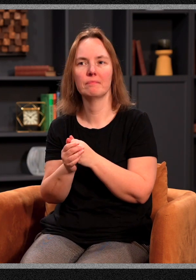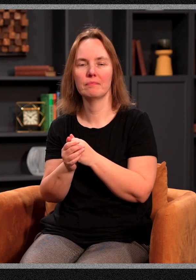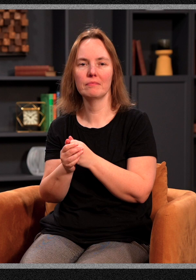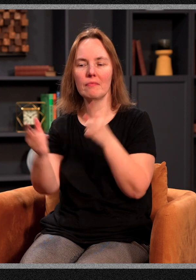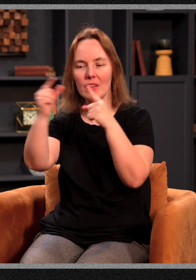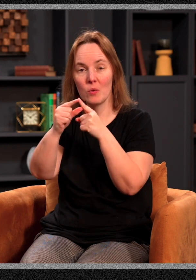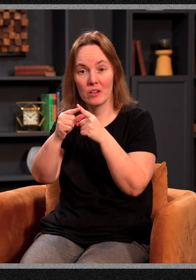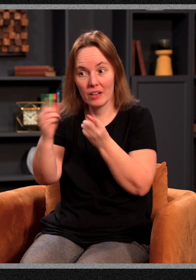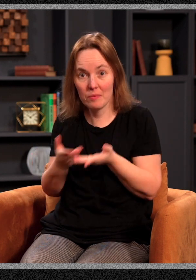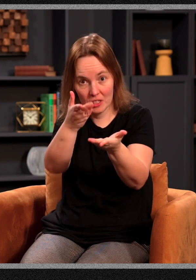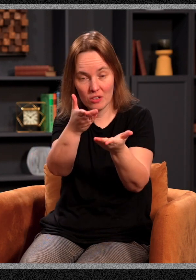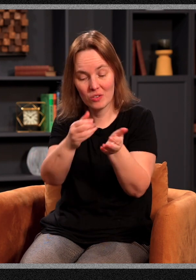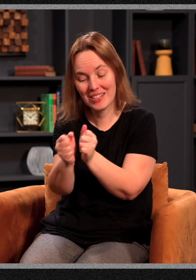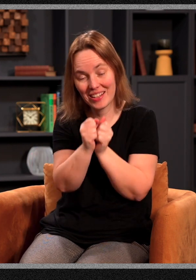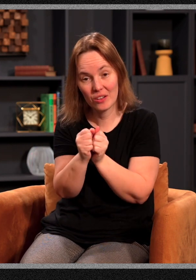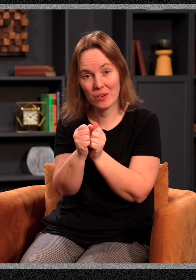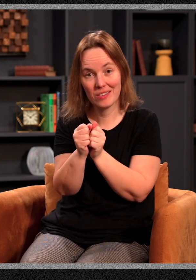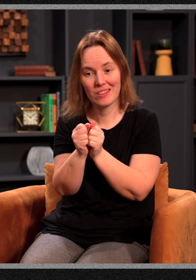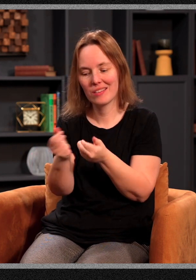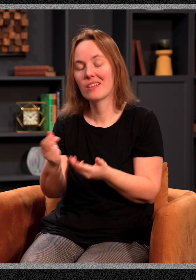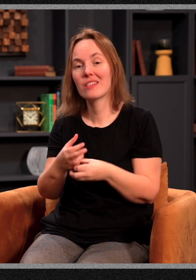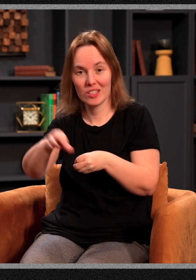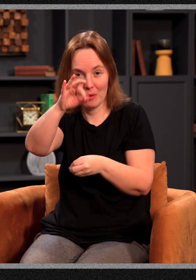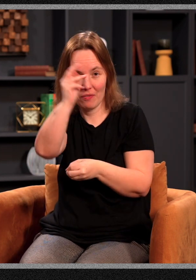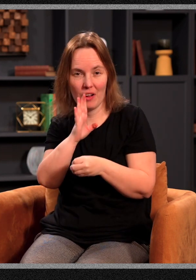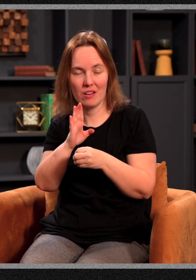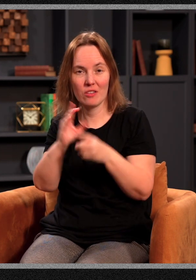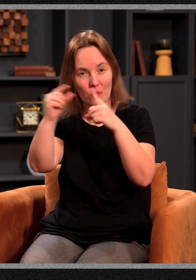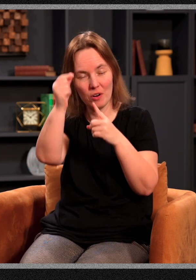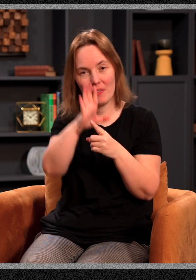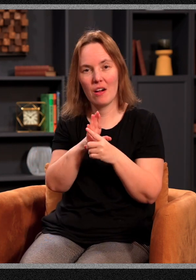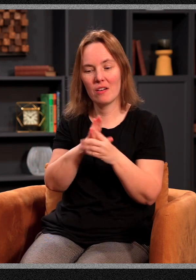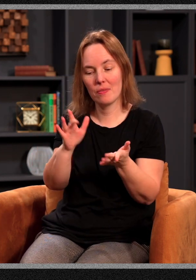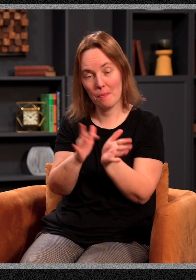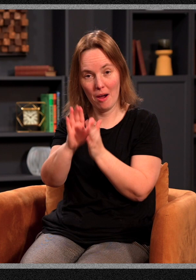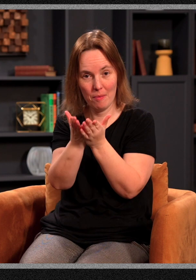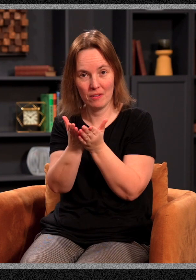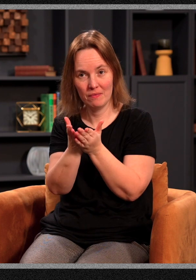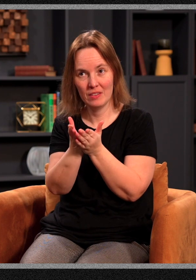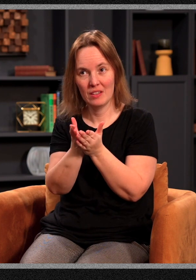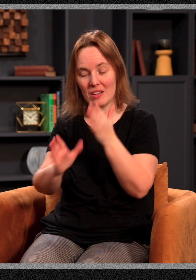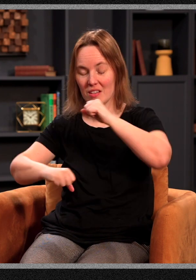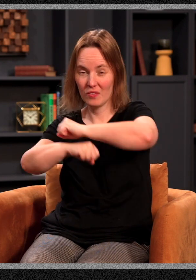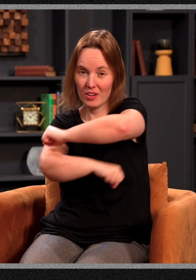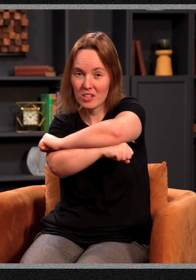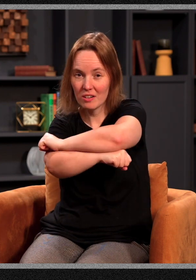He says, the word came to you together with the Spirit of God. Now, the word of God, the Bible, is foundational